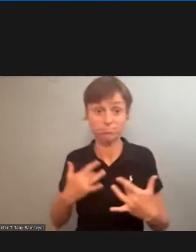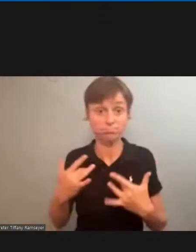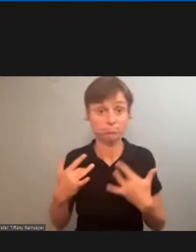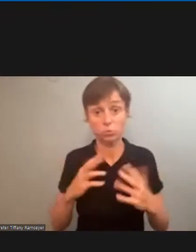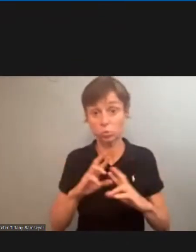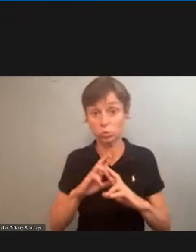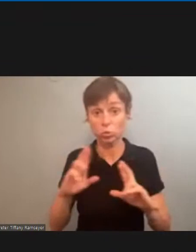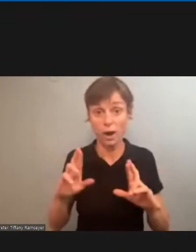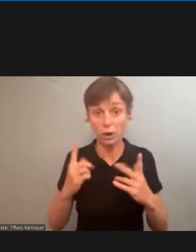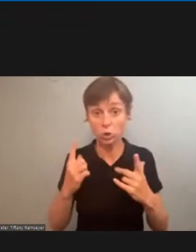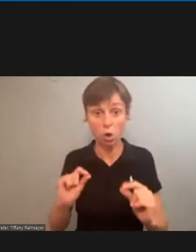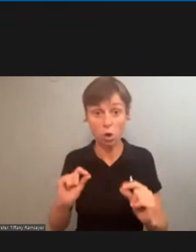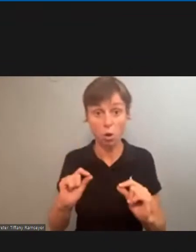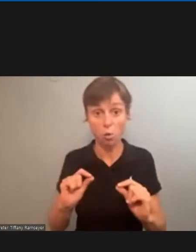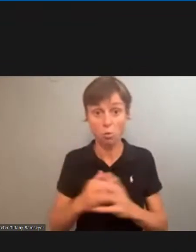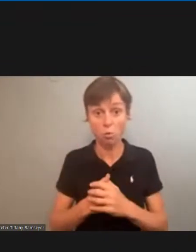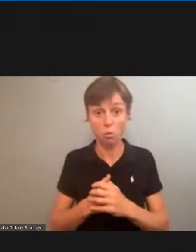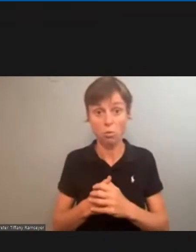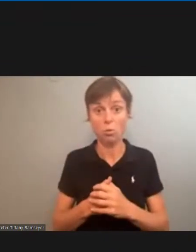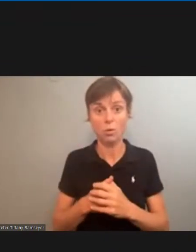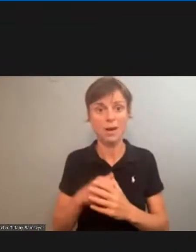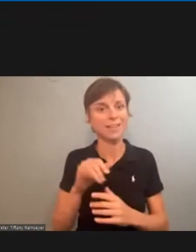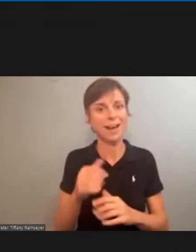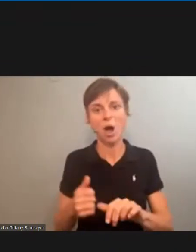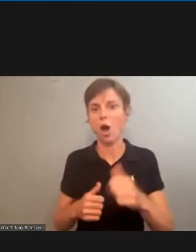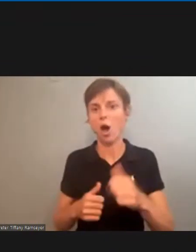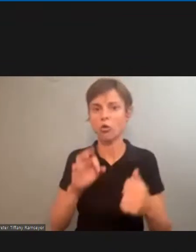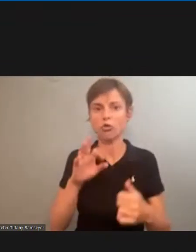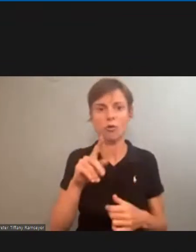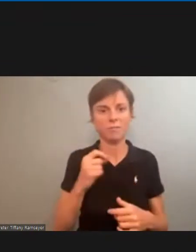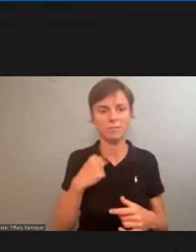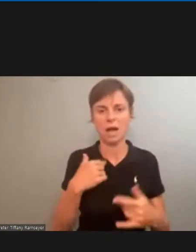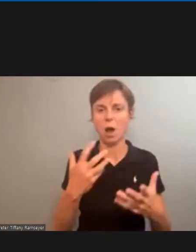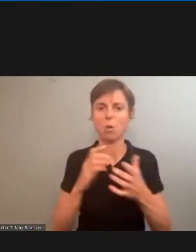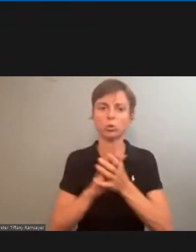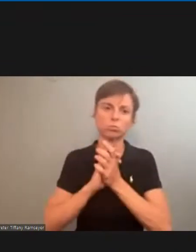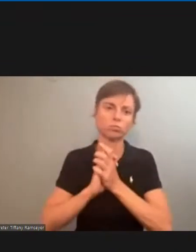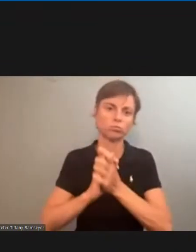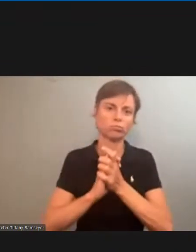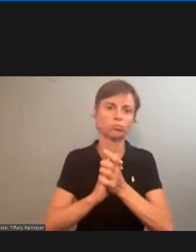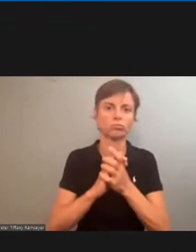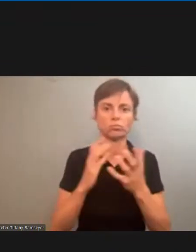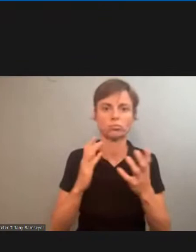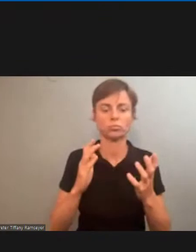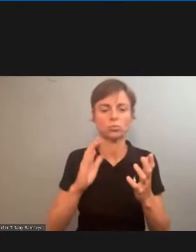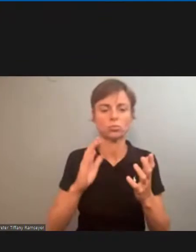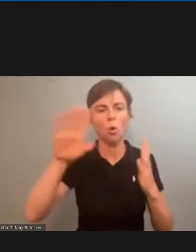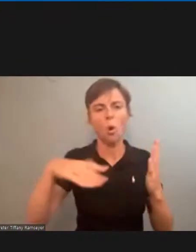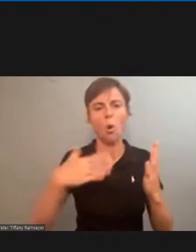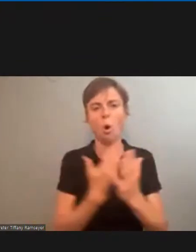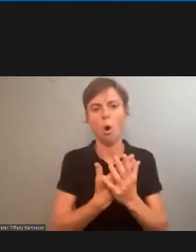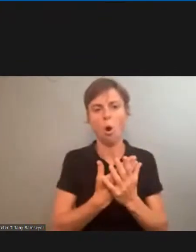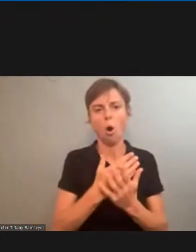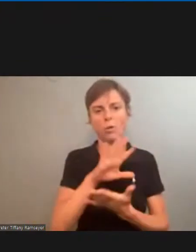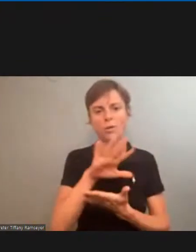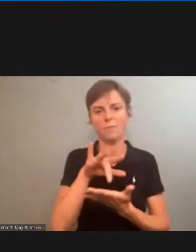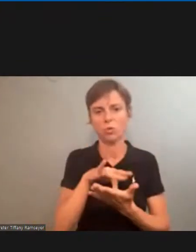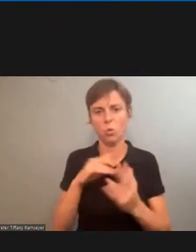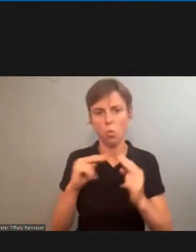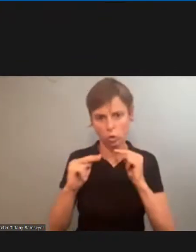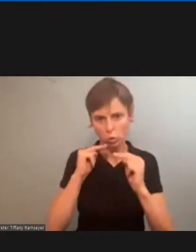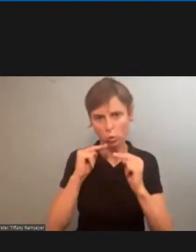go. And just like the other crafts, and I want to commend all of the core negotiation